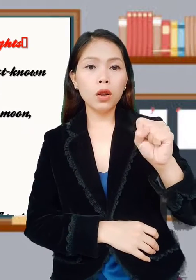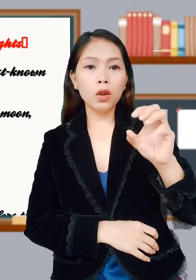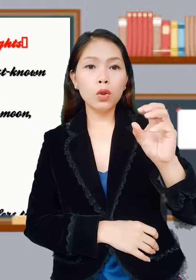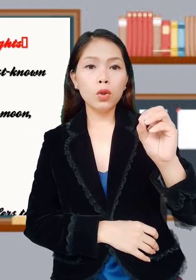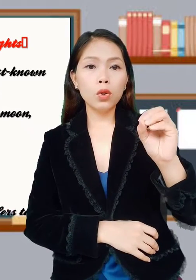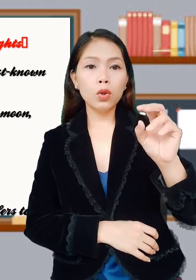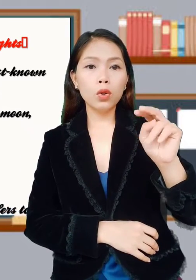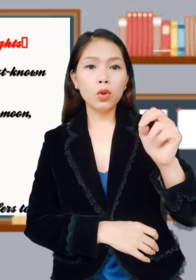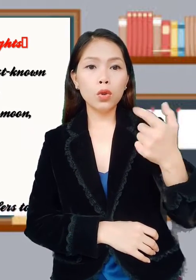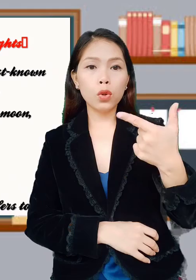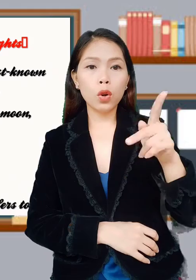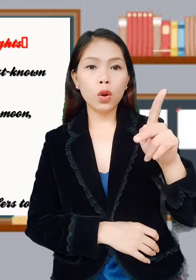Songkran.